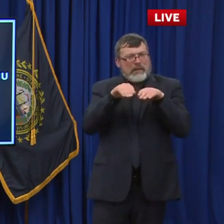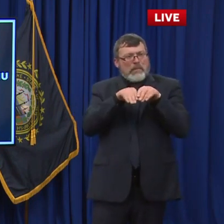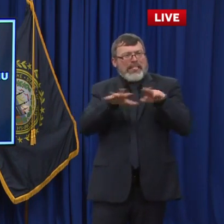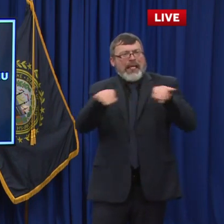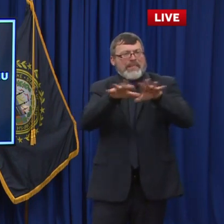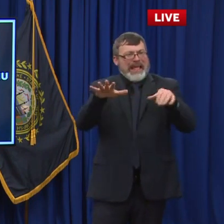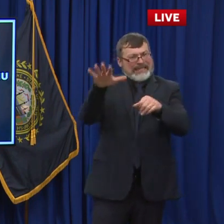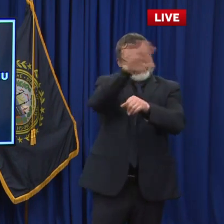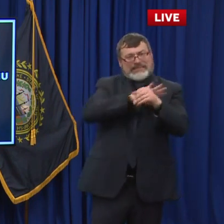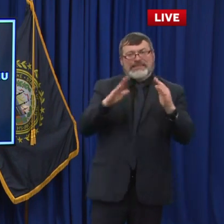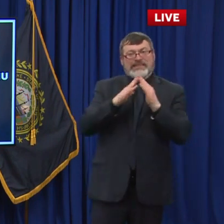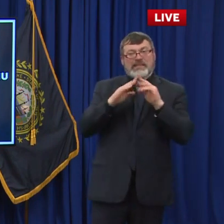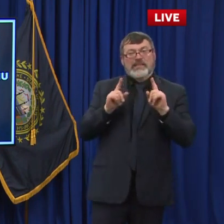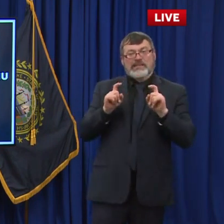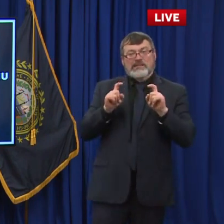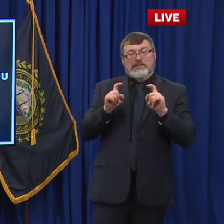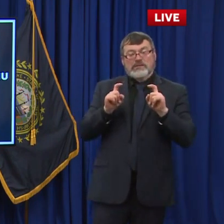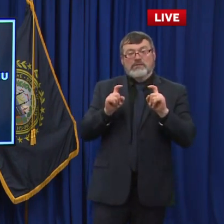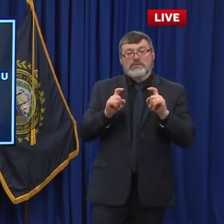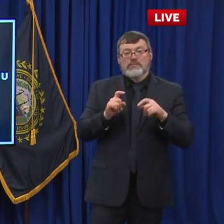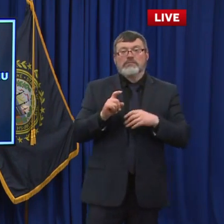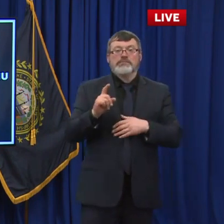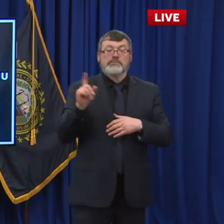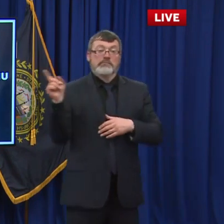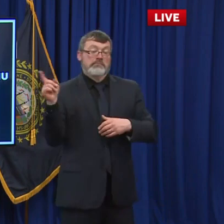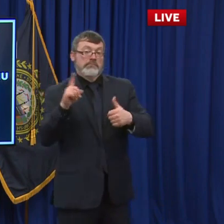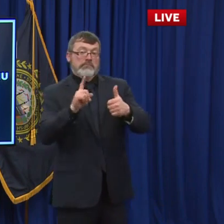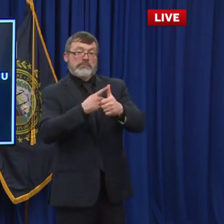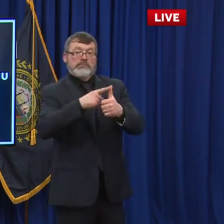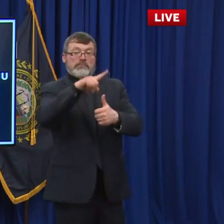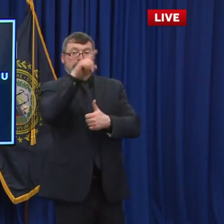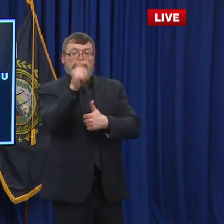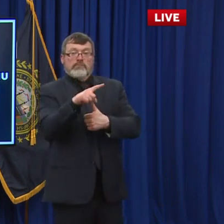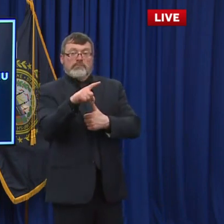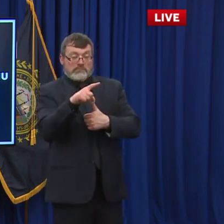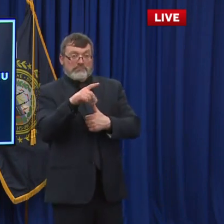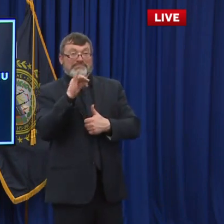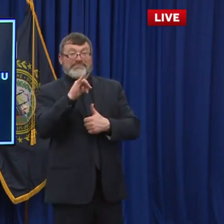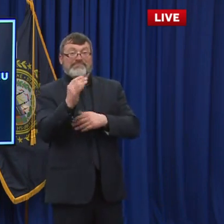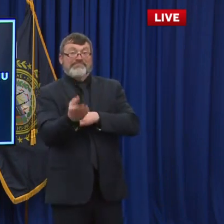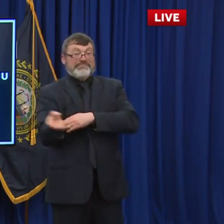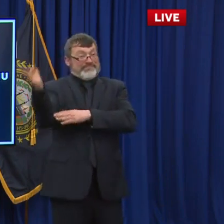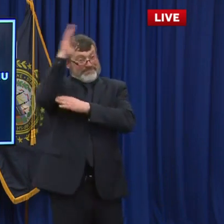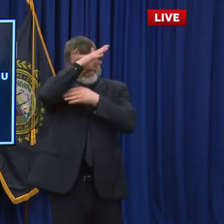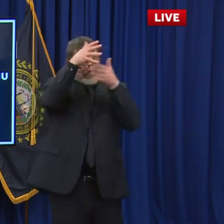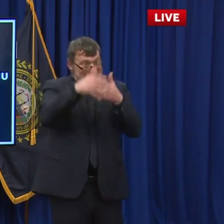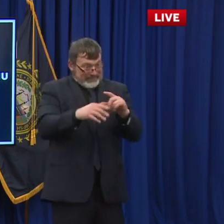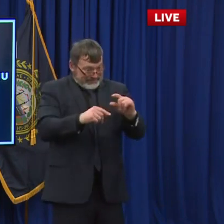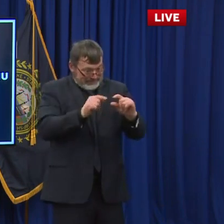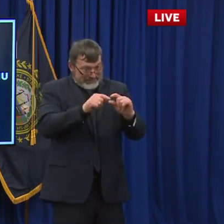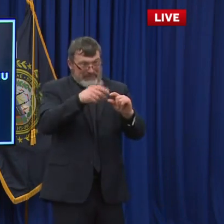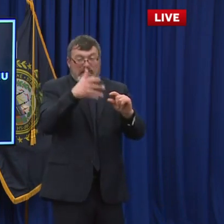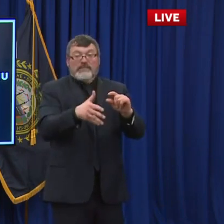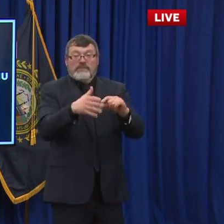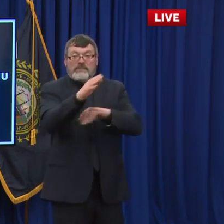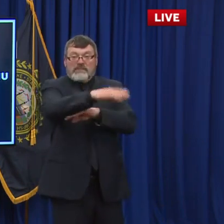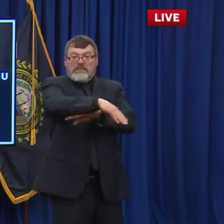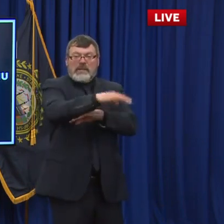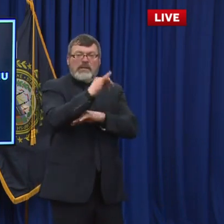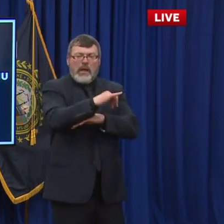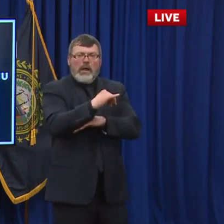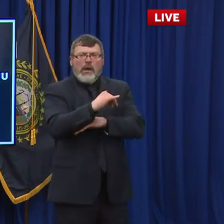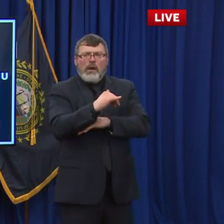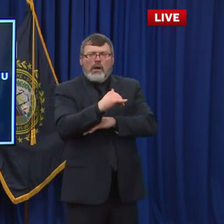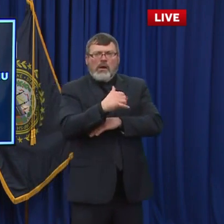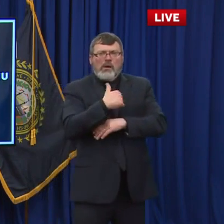of vaccine that has been essentially thought out, ready to go, but isn't used at the end of the day, I think the vast majority of our vaccination sites have done a